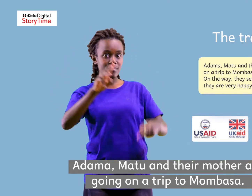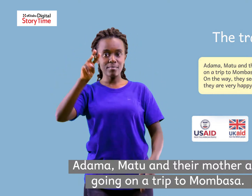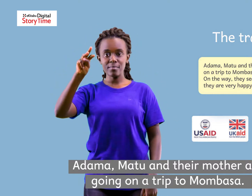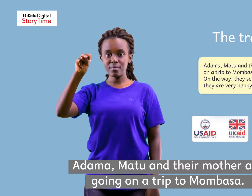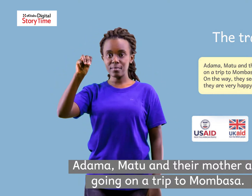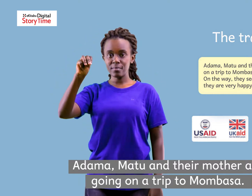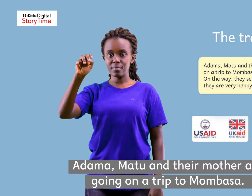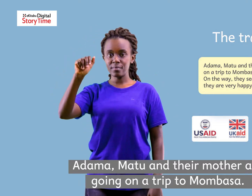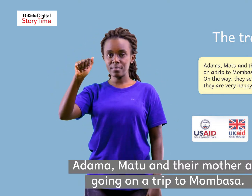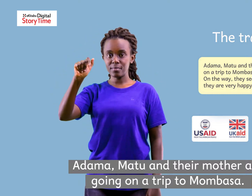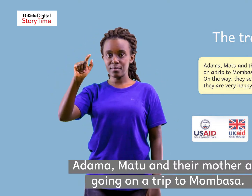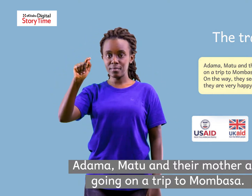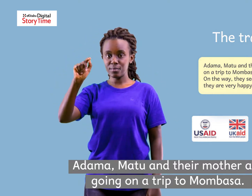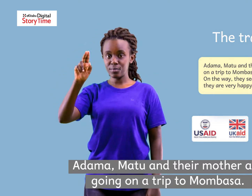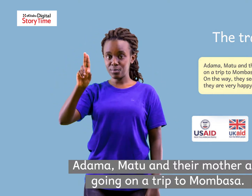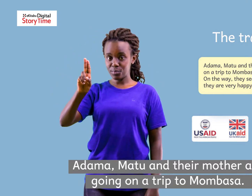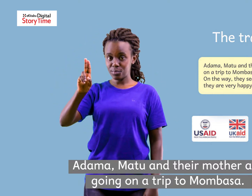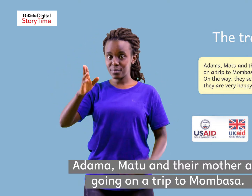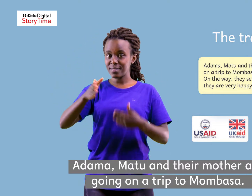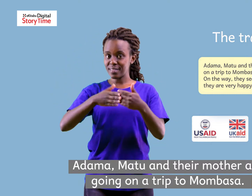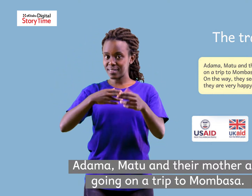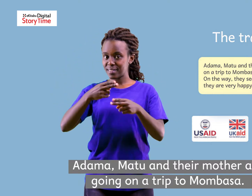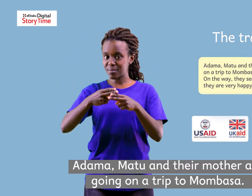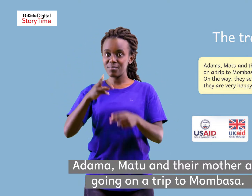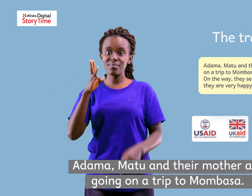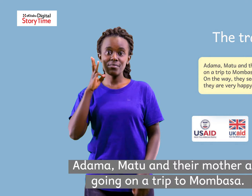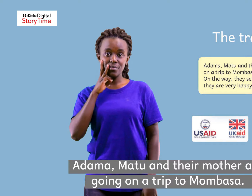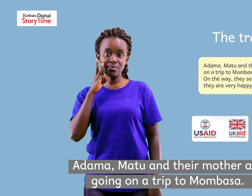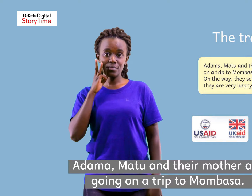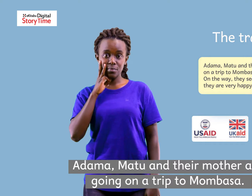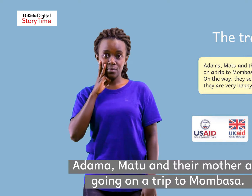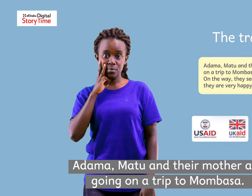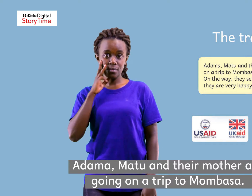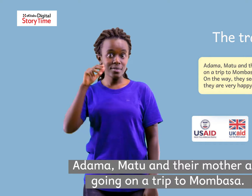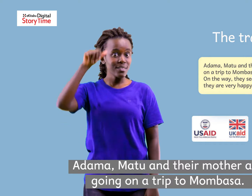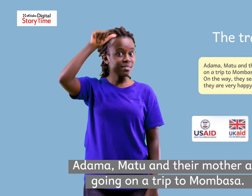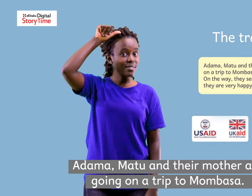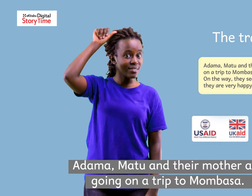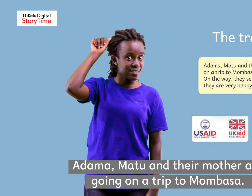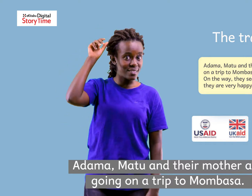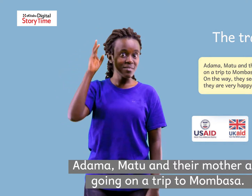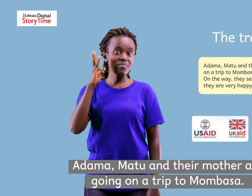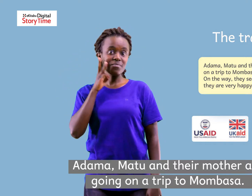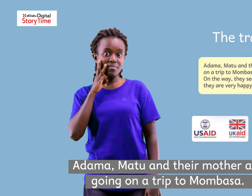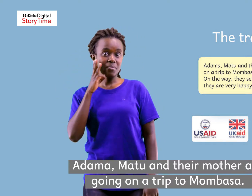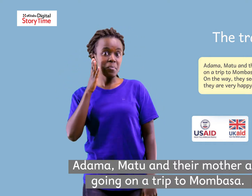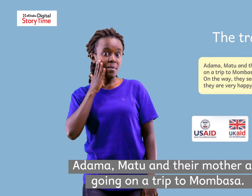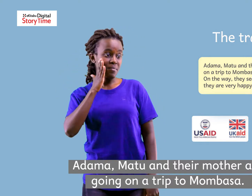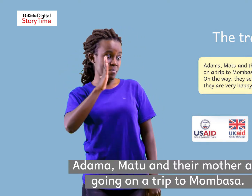Story Summary Adama, Matu, and their mother are going on a trip to Mombasa.